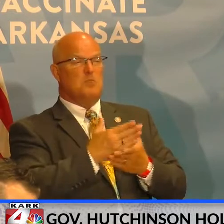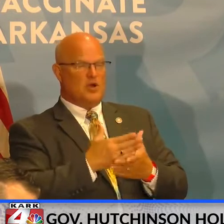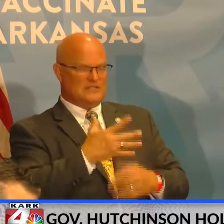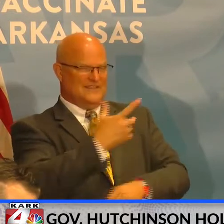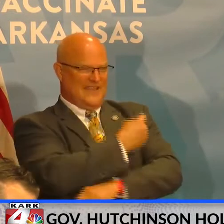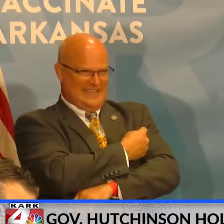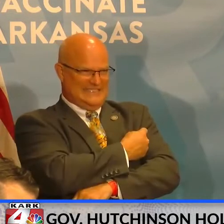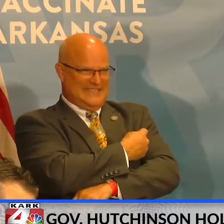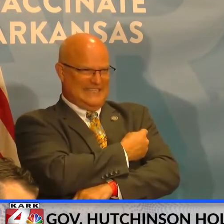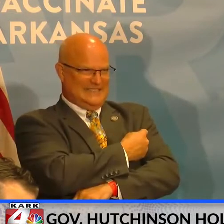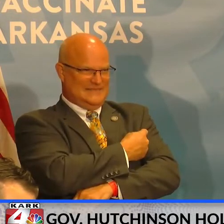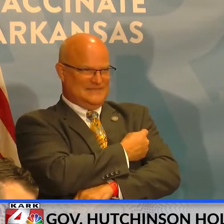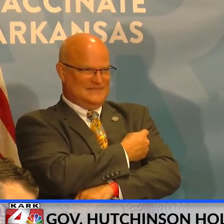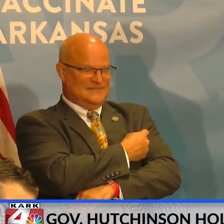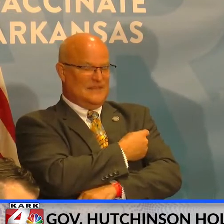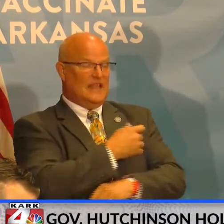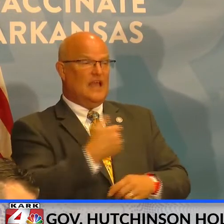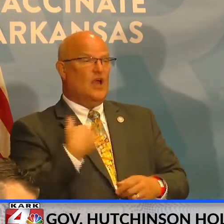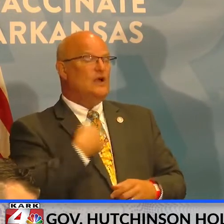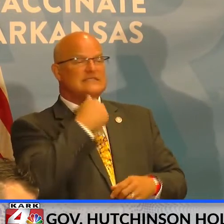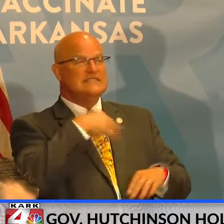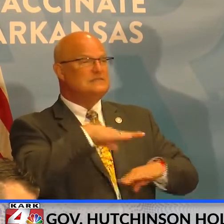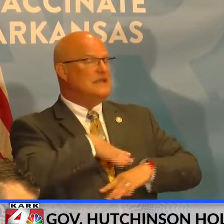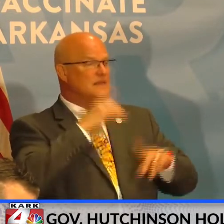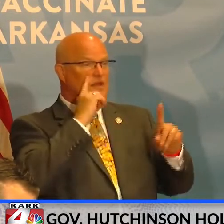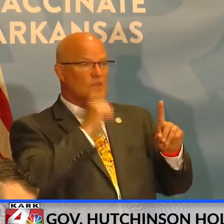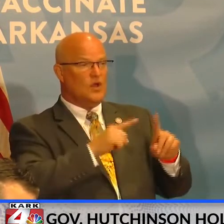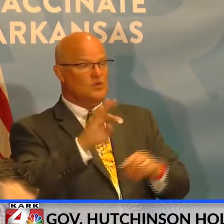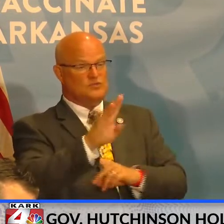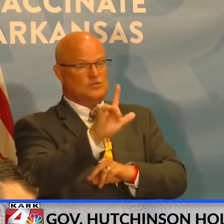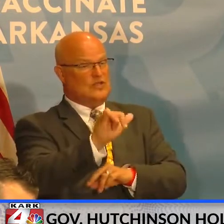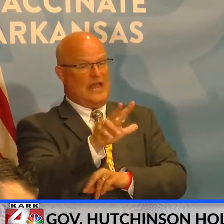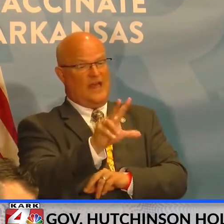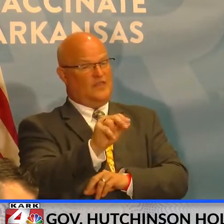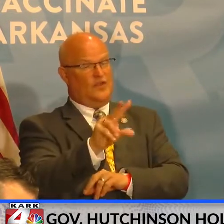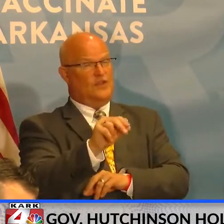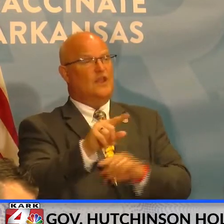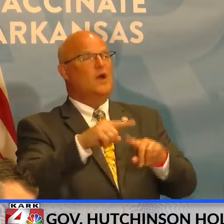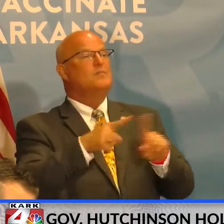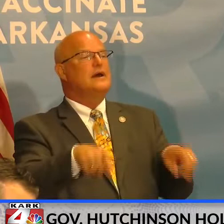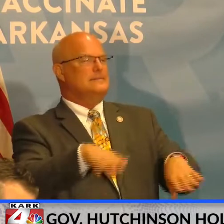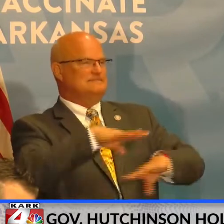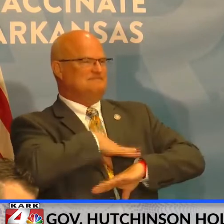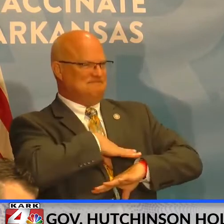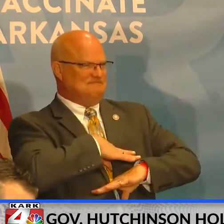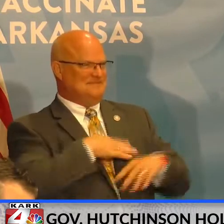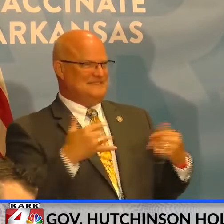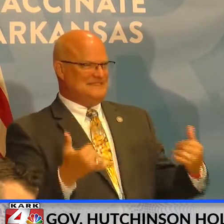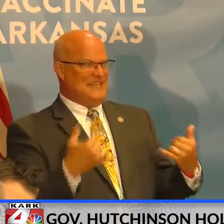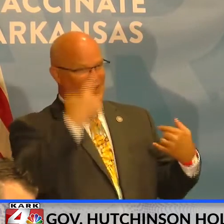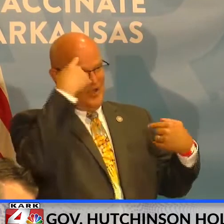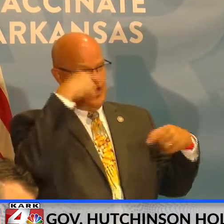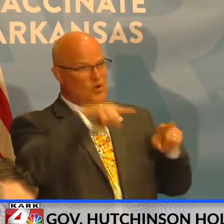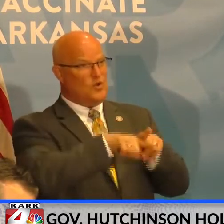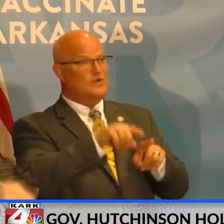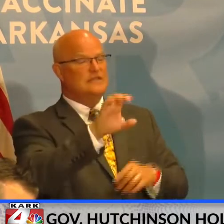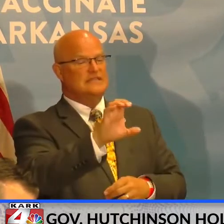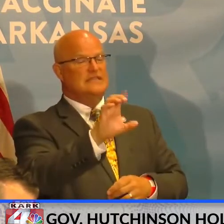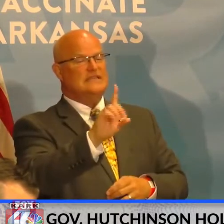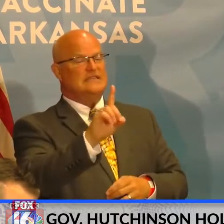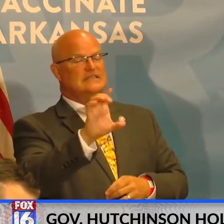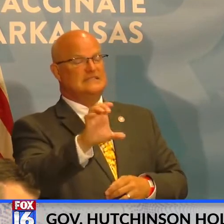vaccinated. Now we didn't meet that goal by July 30th, but we have met that goal. According to CDC